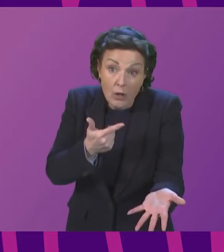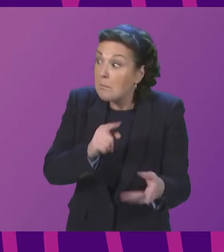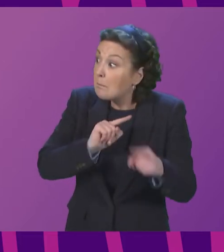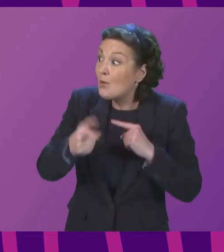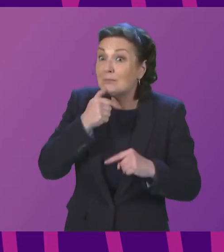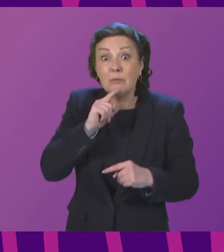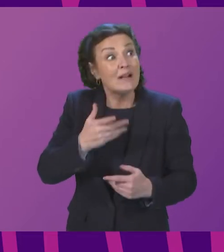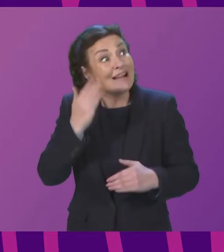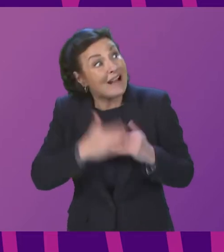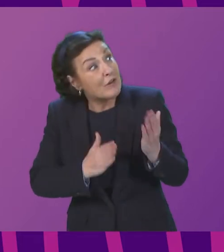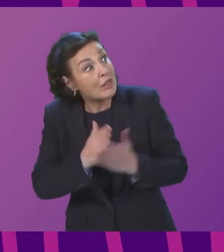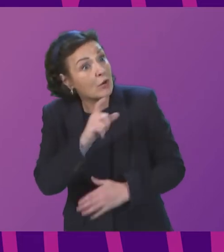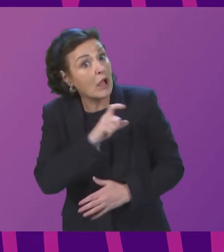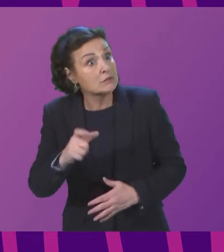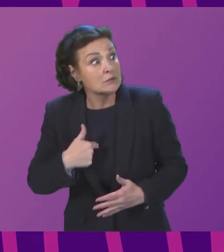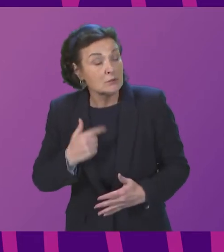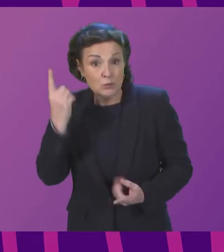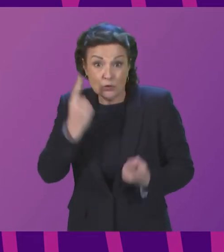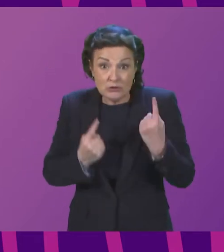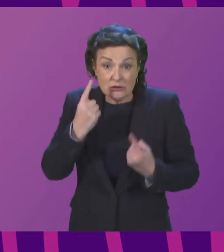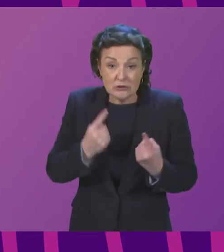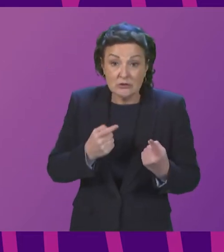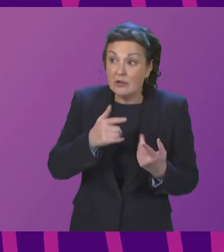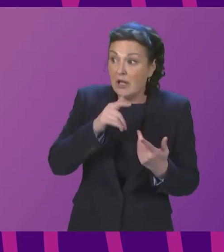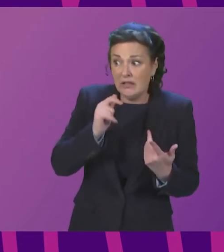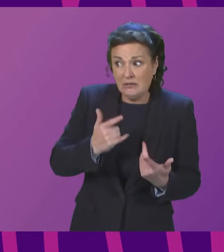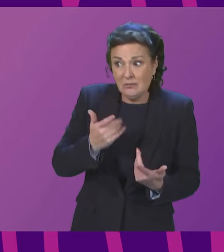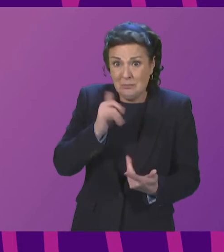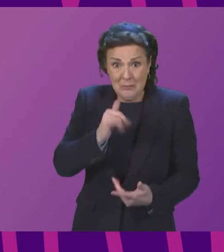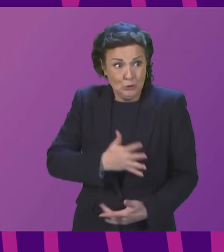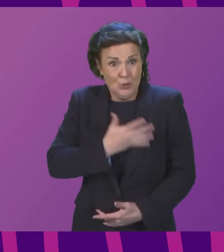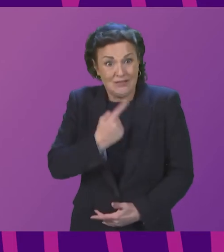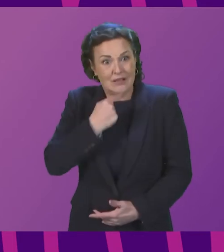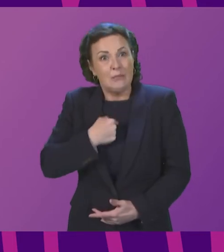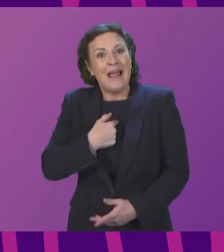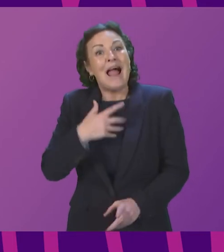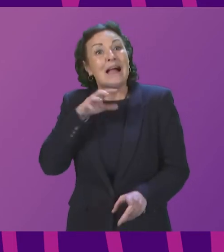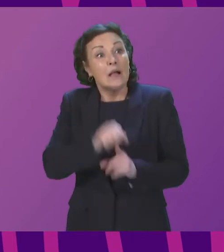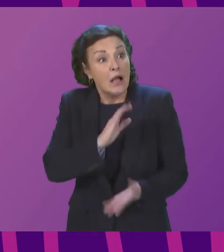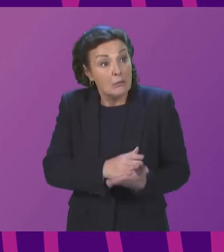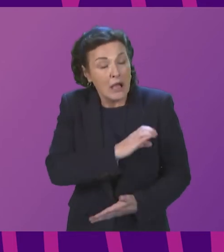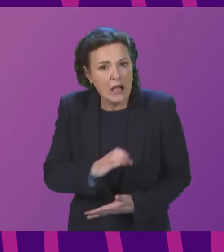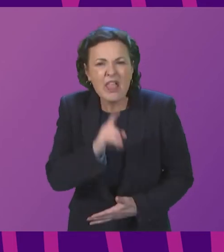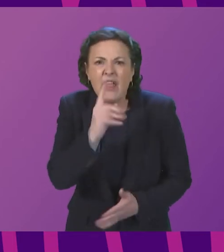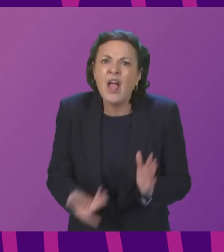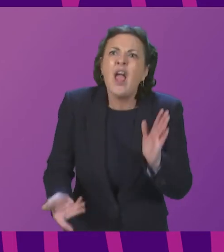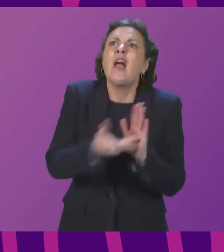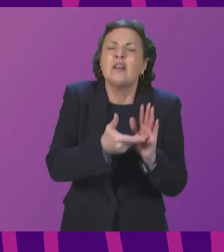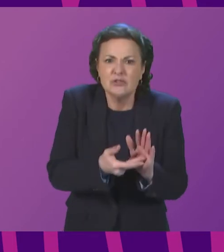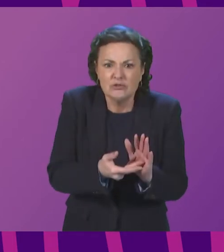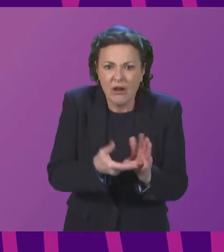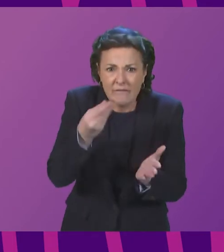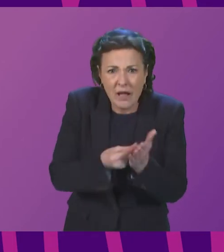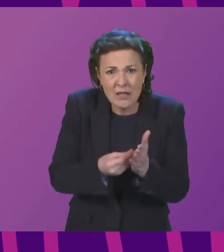often sitting in difficult circumstances to receive that. And then to have the financial barriers that loom so quickly